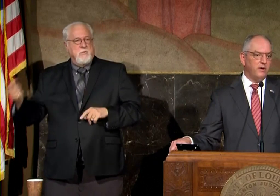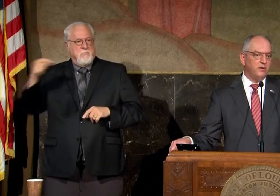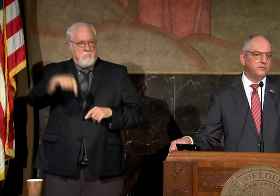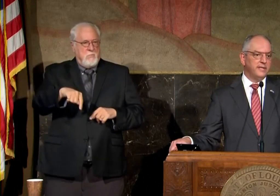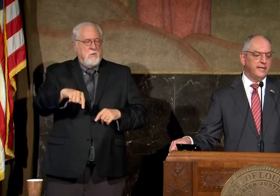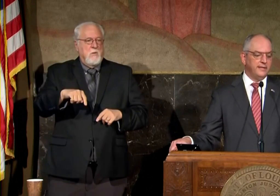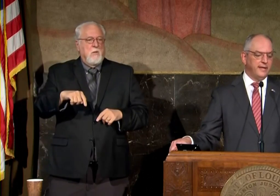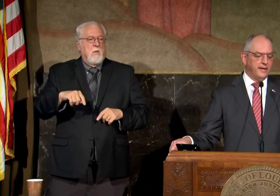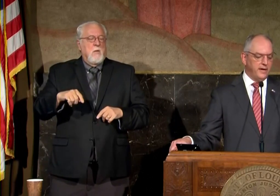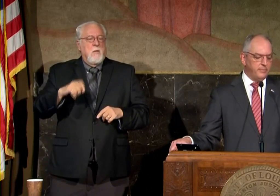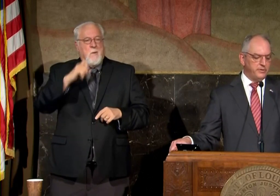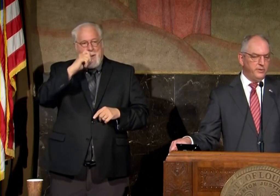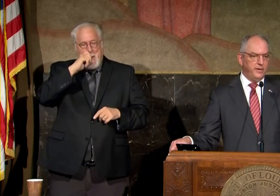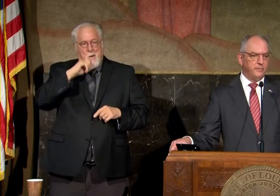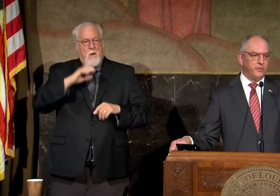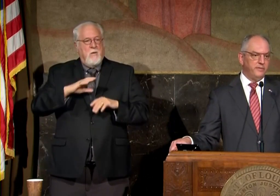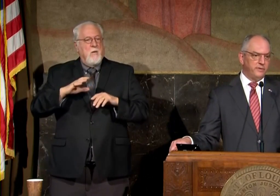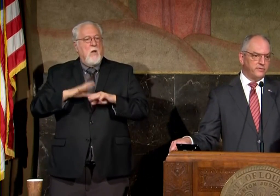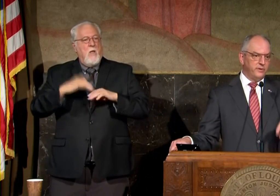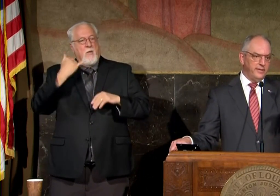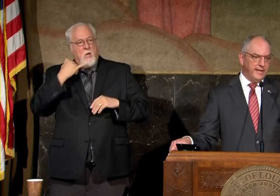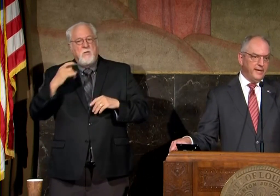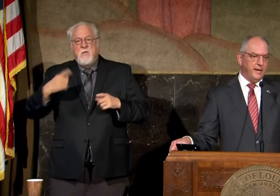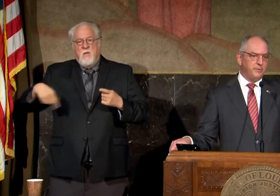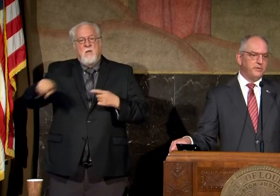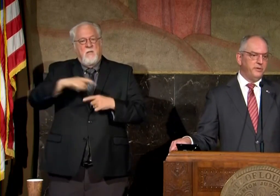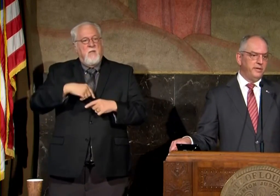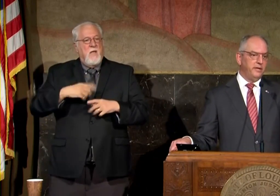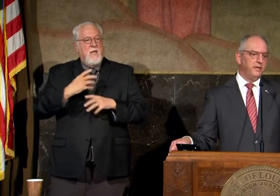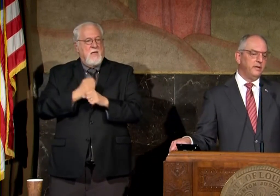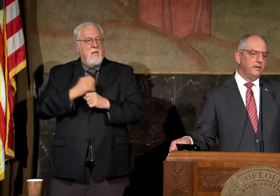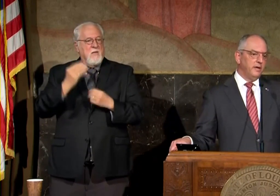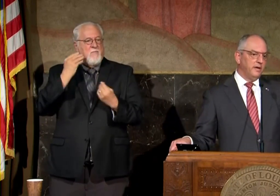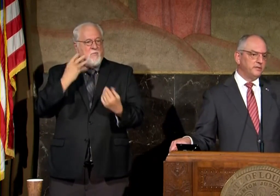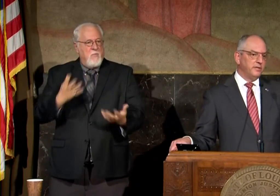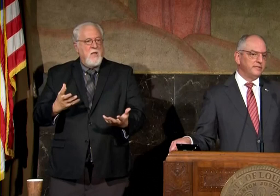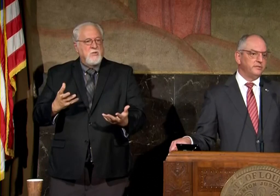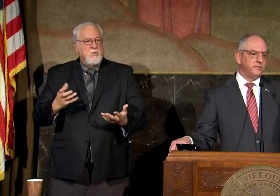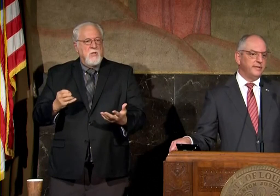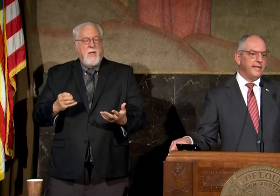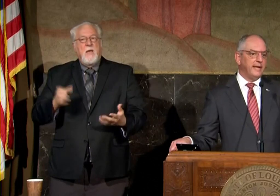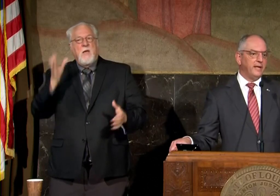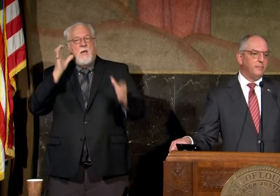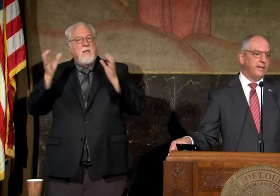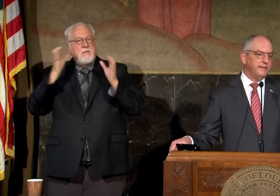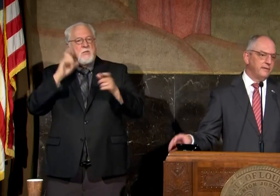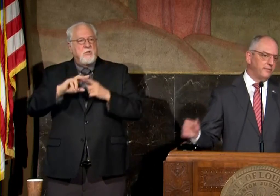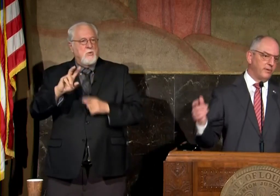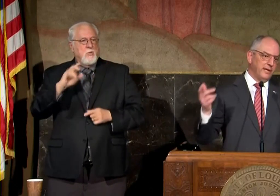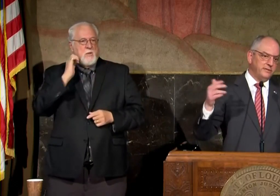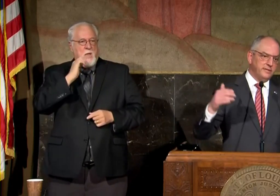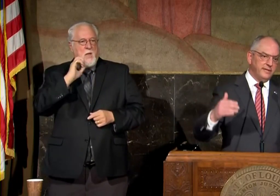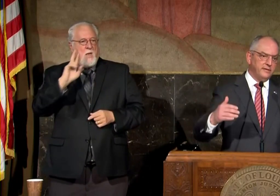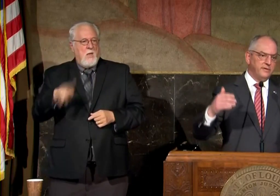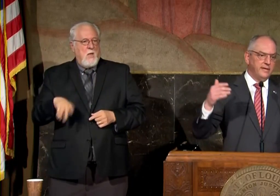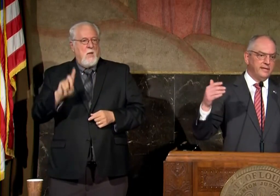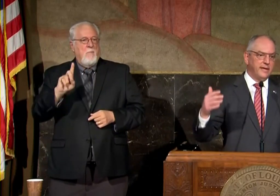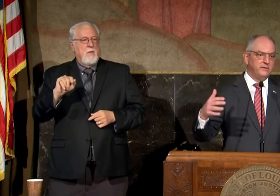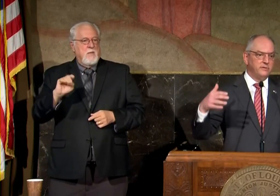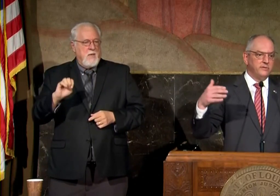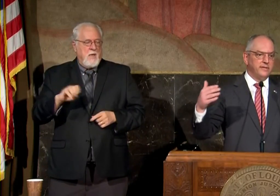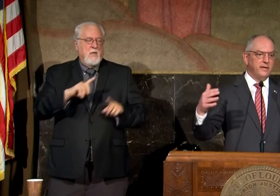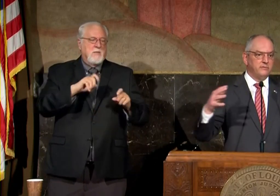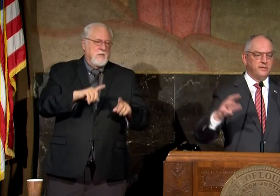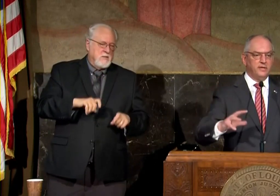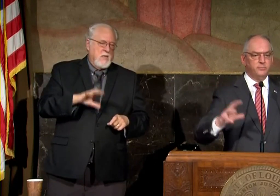all of our calls they they get an opportunity to brief and certainly they get an opportunity to listen to the daily updates that it relates to testing in